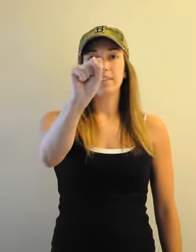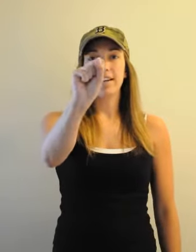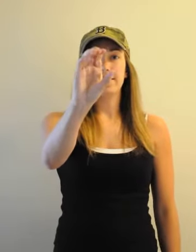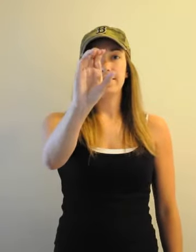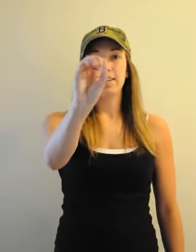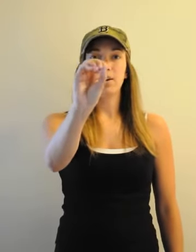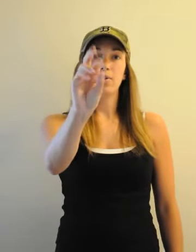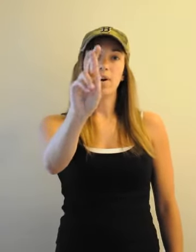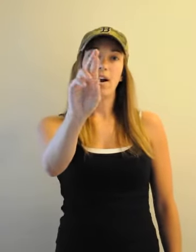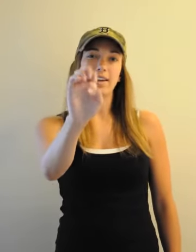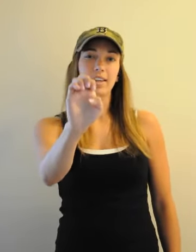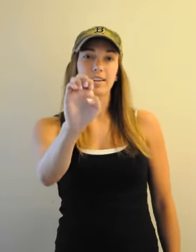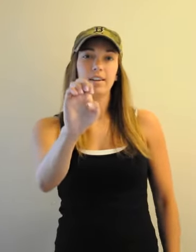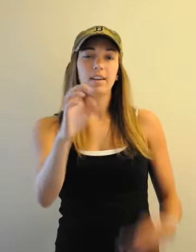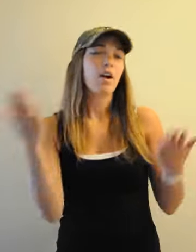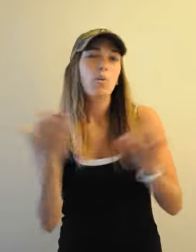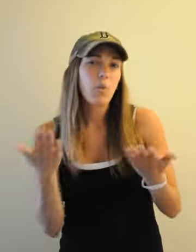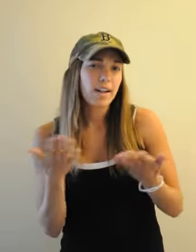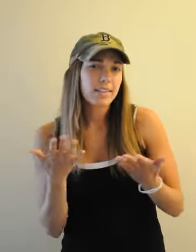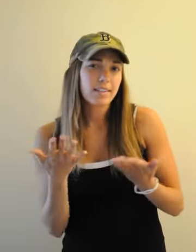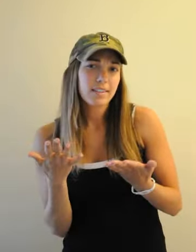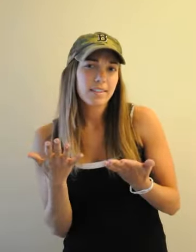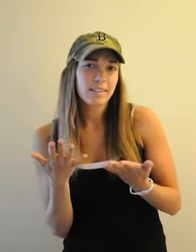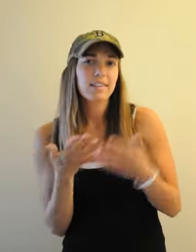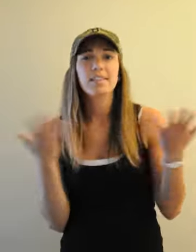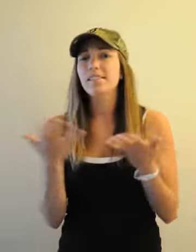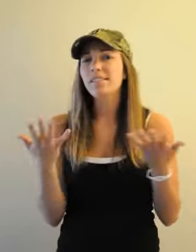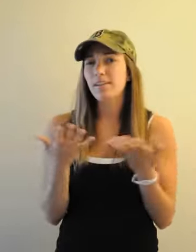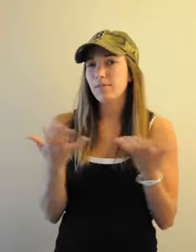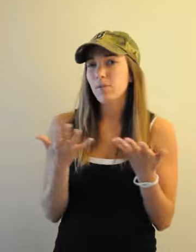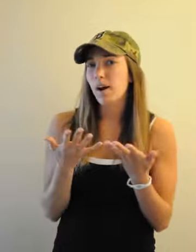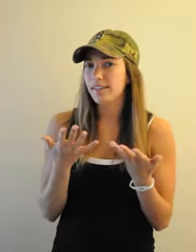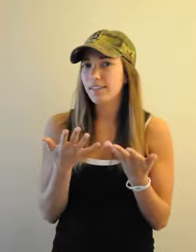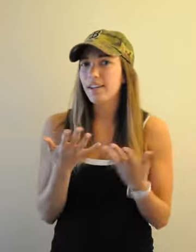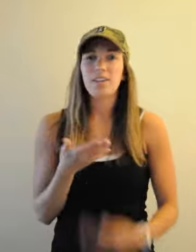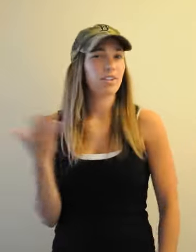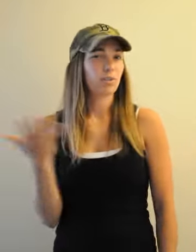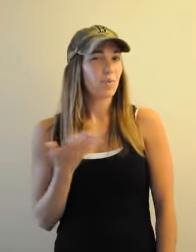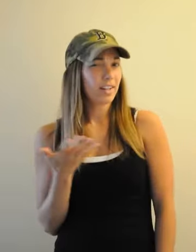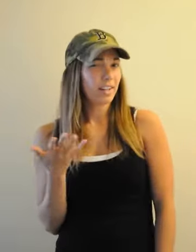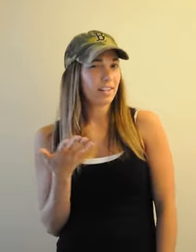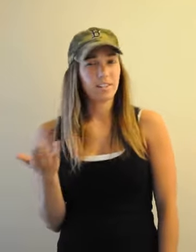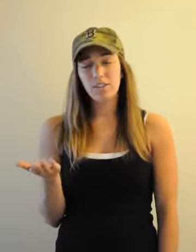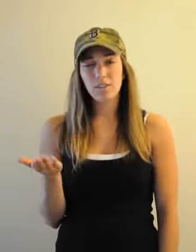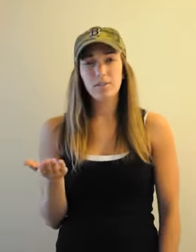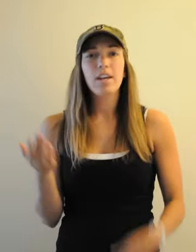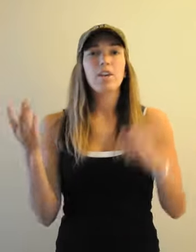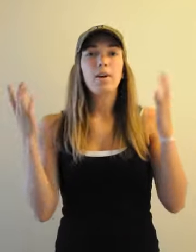S, C, O, R, E, what? This is a sign for what? You can do one handed or two. You want to